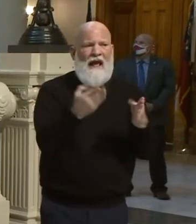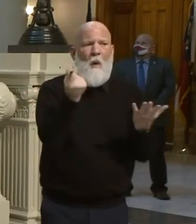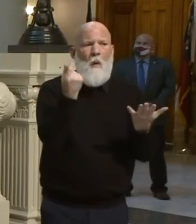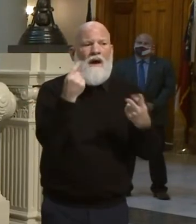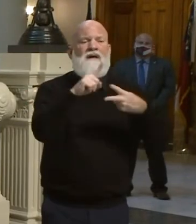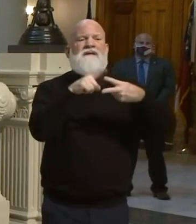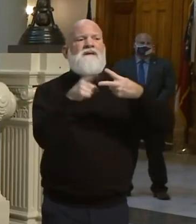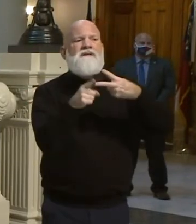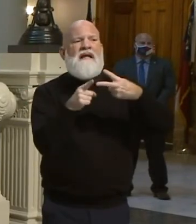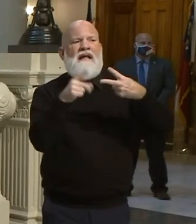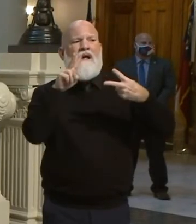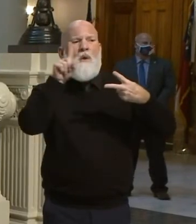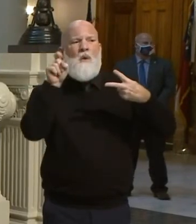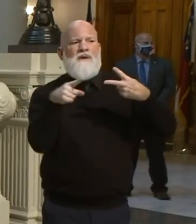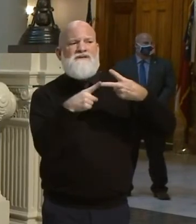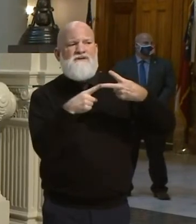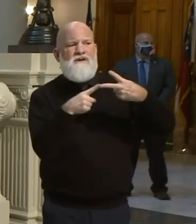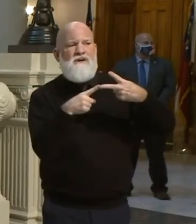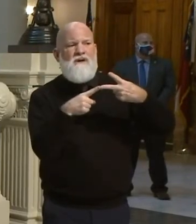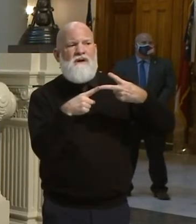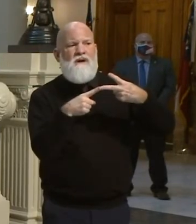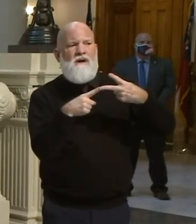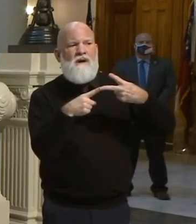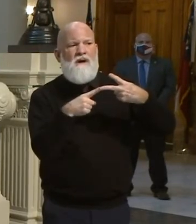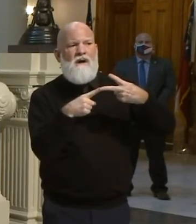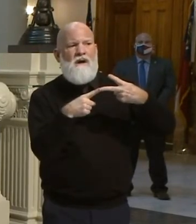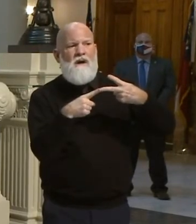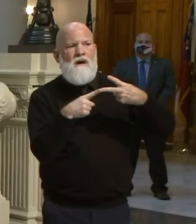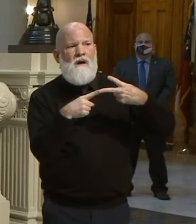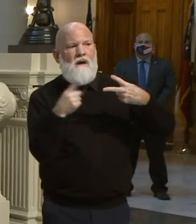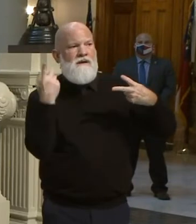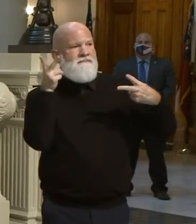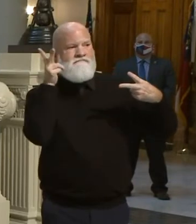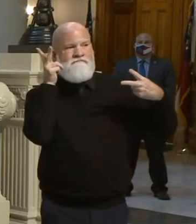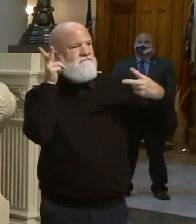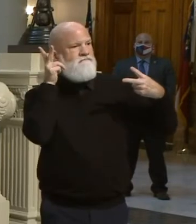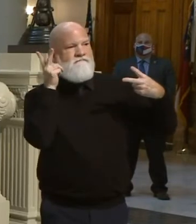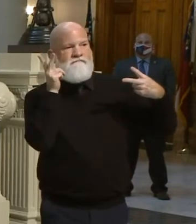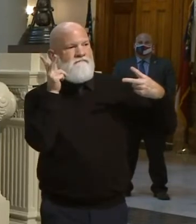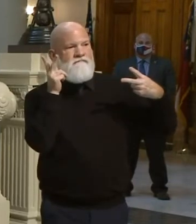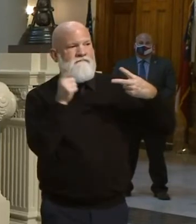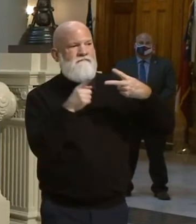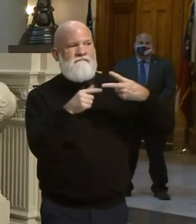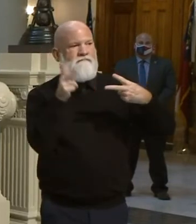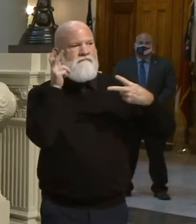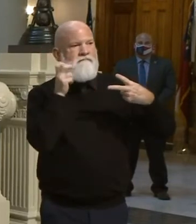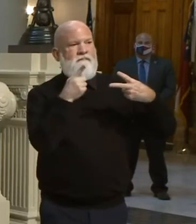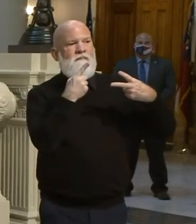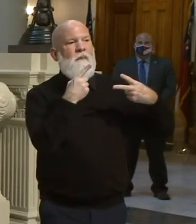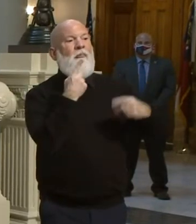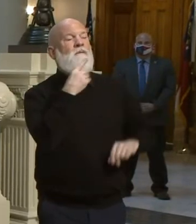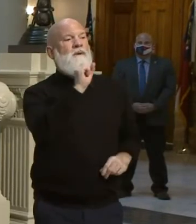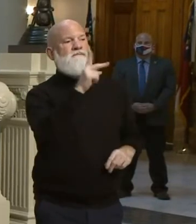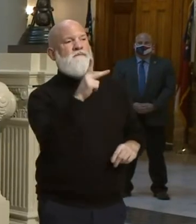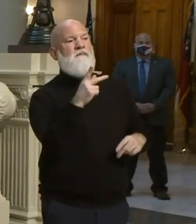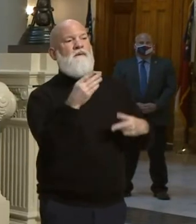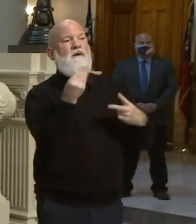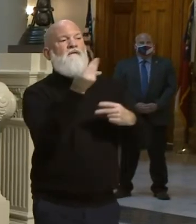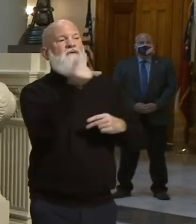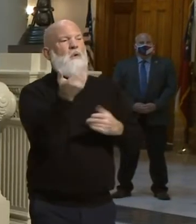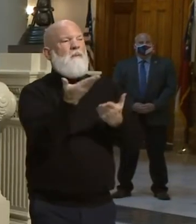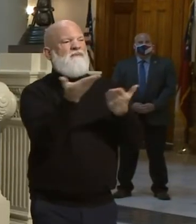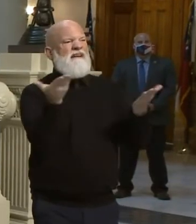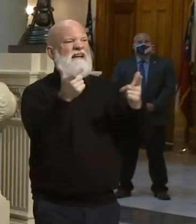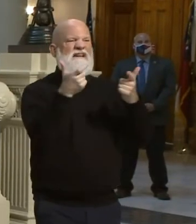where these groups are organizing these plans? Well, just a couple of big-picture things, and then I'll ask Colonel Wright to give you an